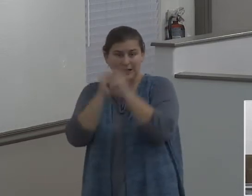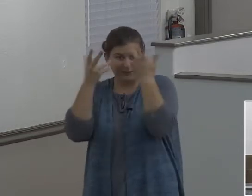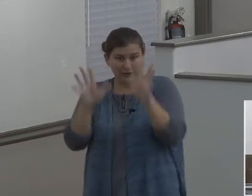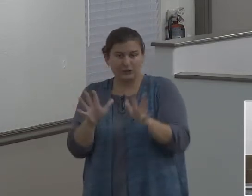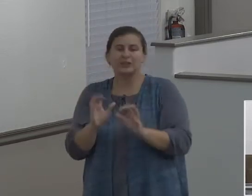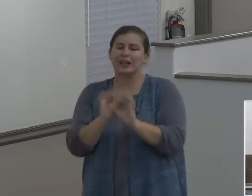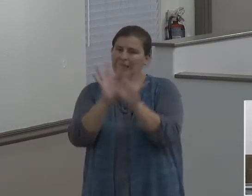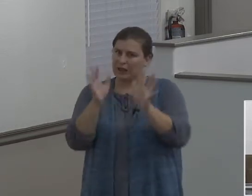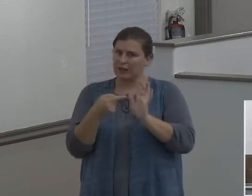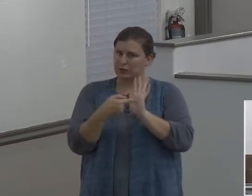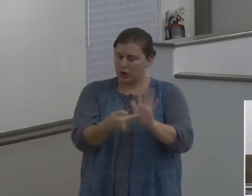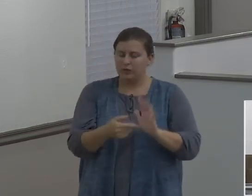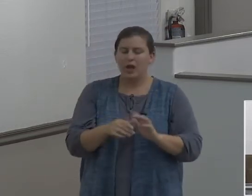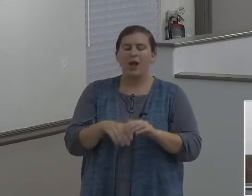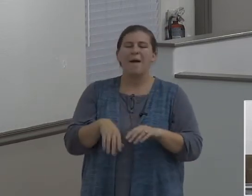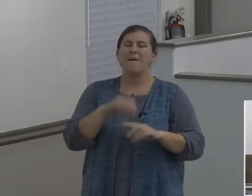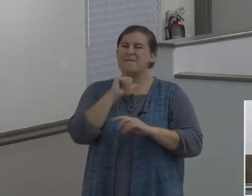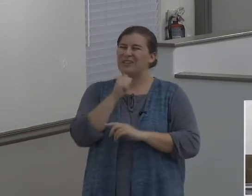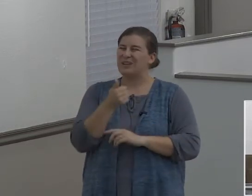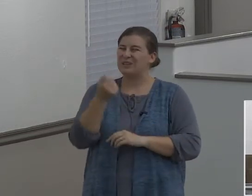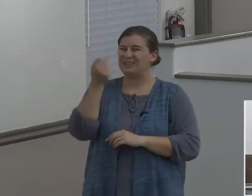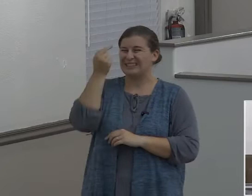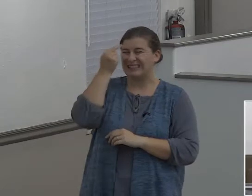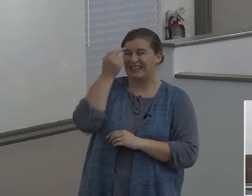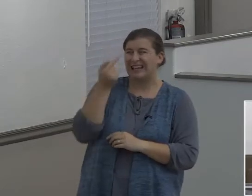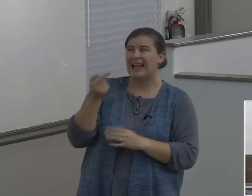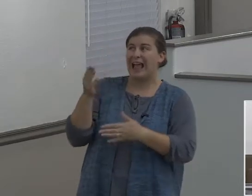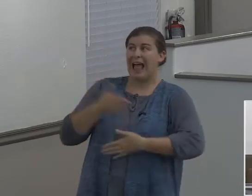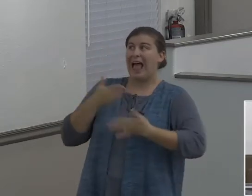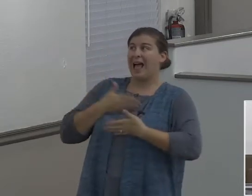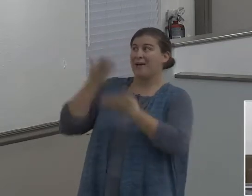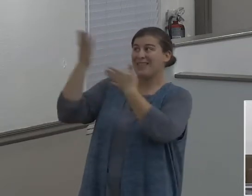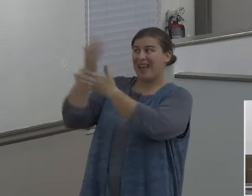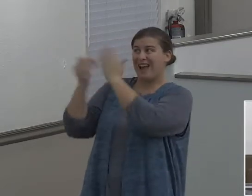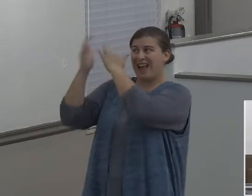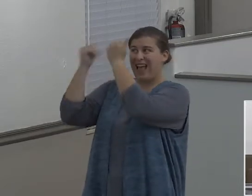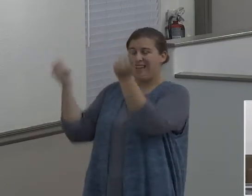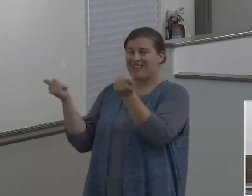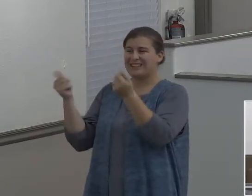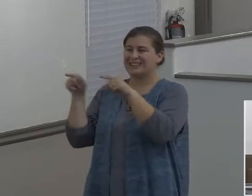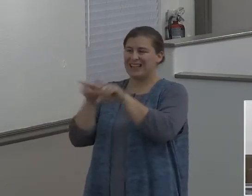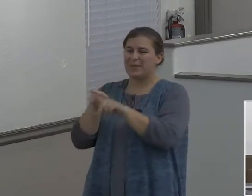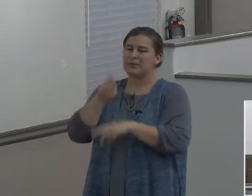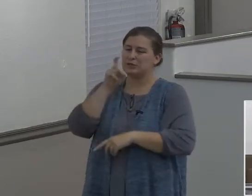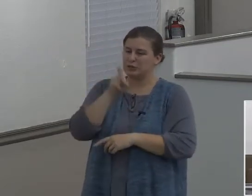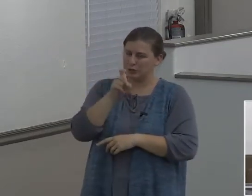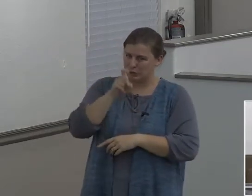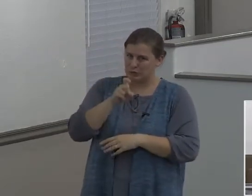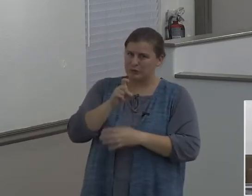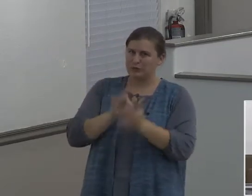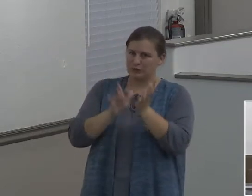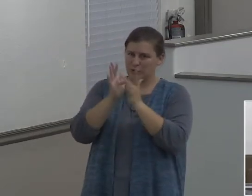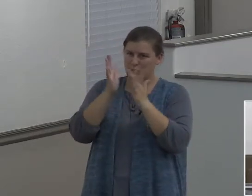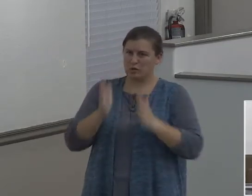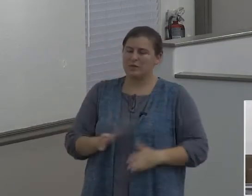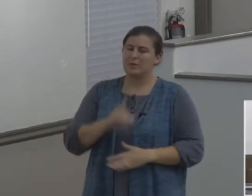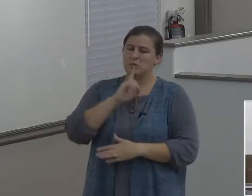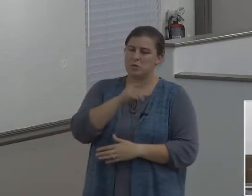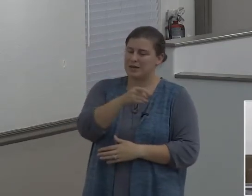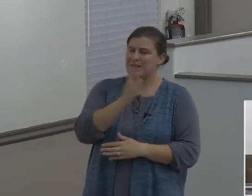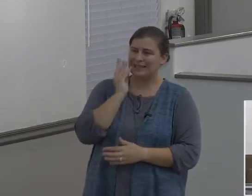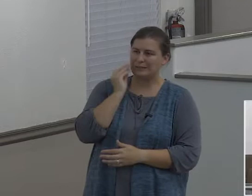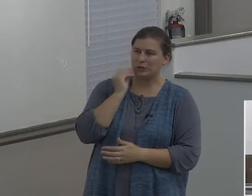happy in heaven as he wanted to be. I'm sure for Lot there were some real tears. He experienced some real loss.